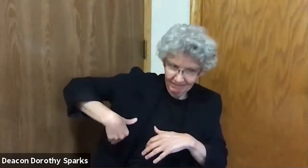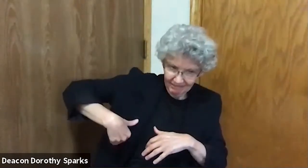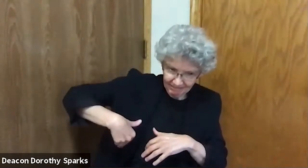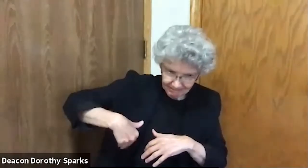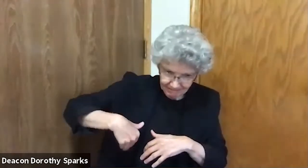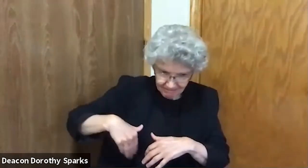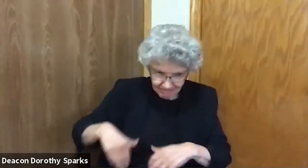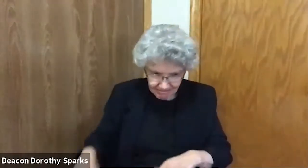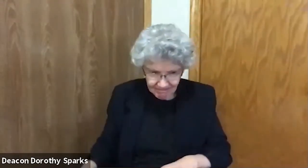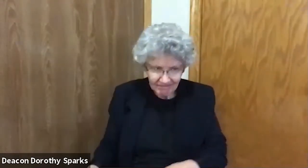had not sent any rain yet. God